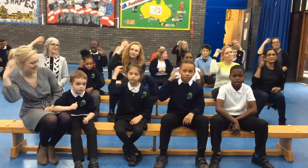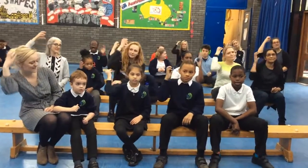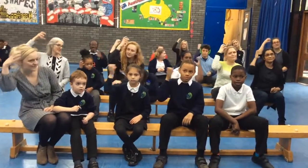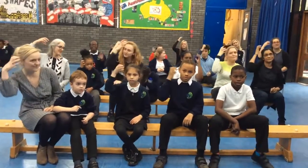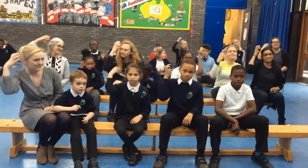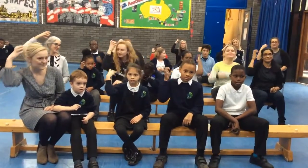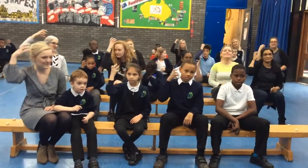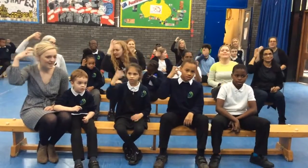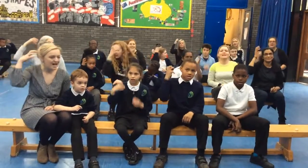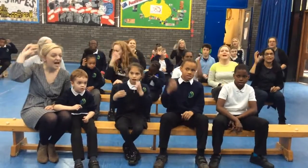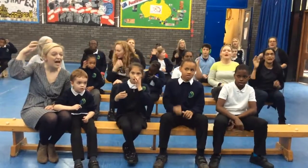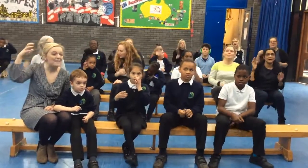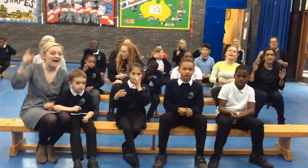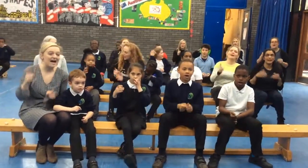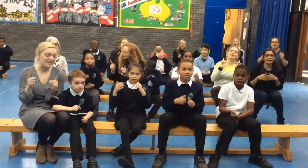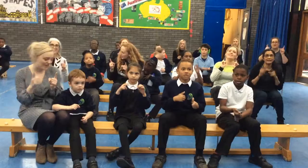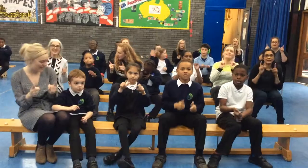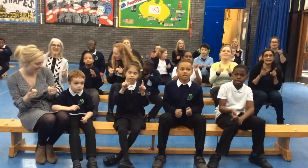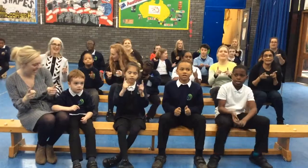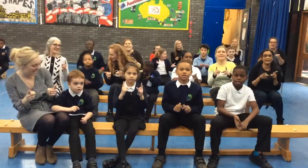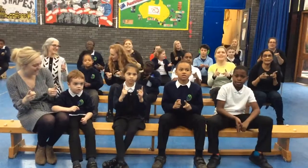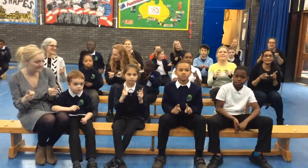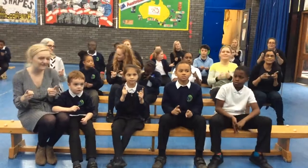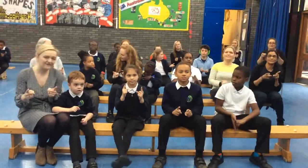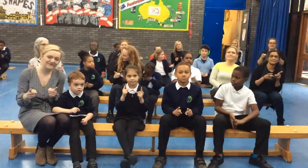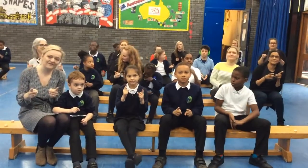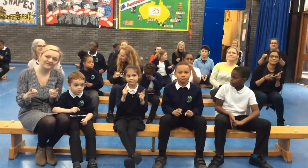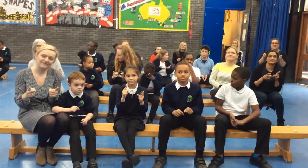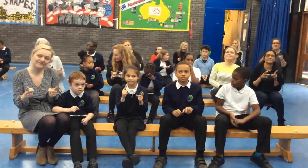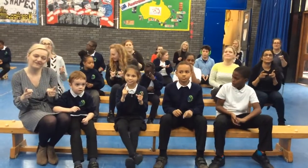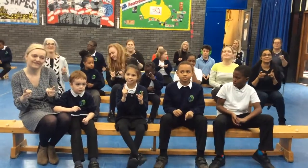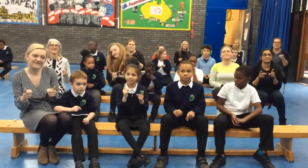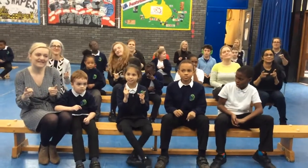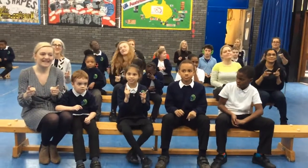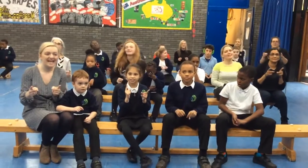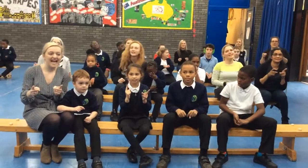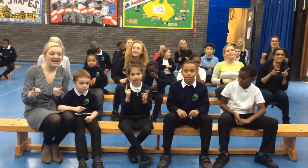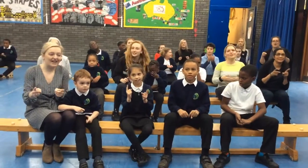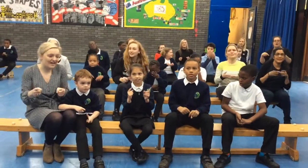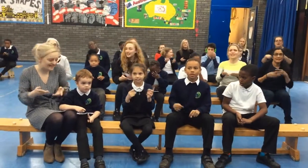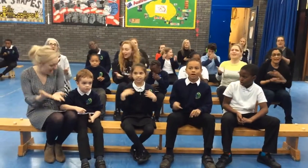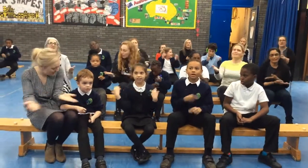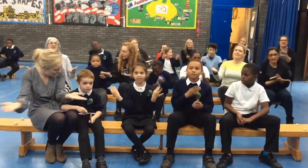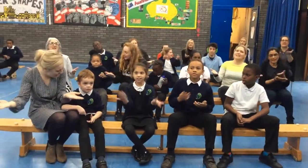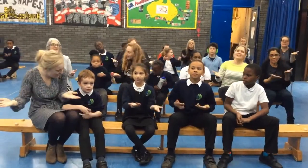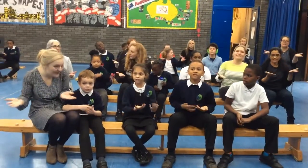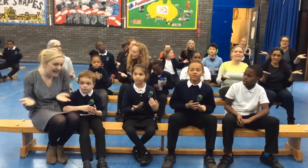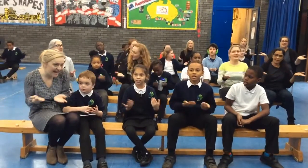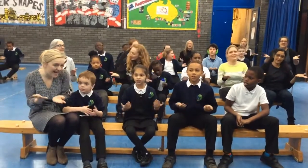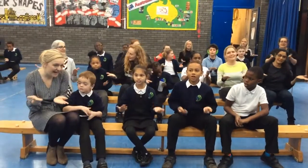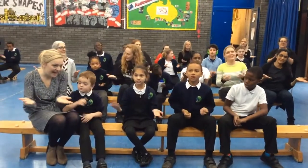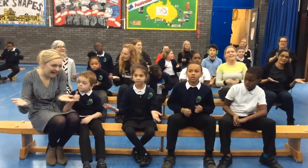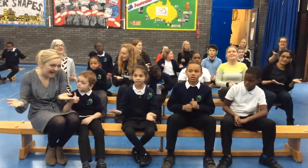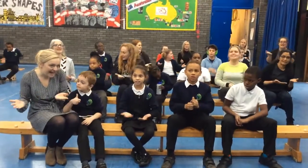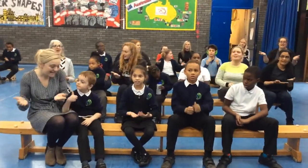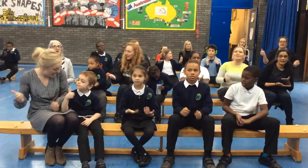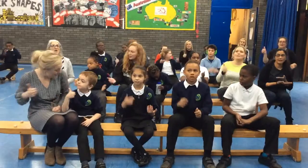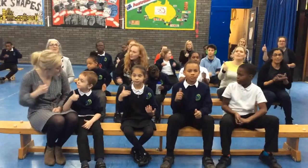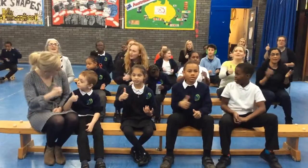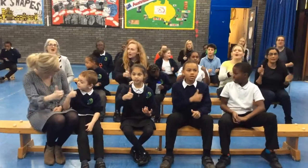about a thing Cause every little thing is gonna be